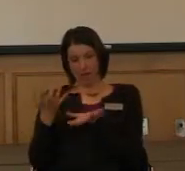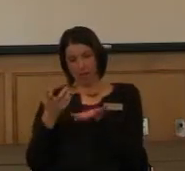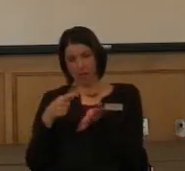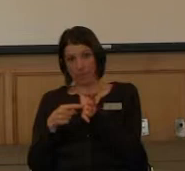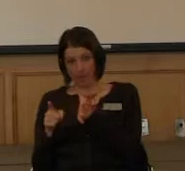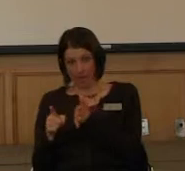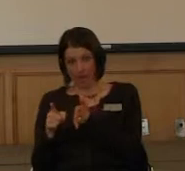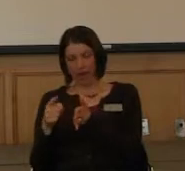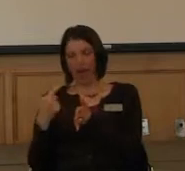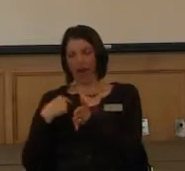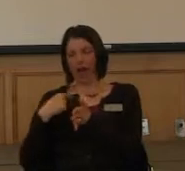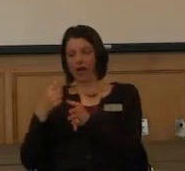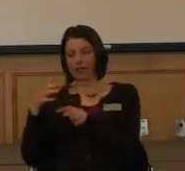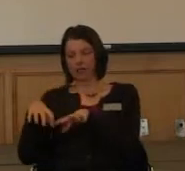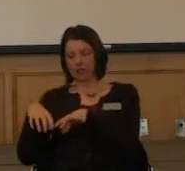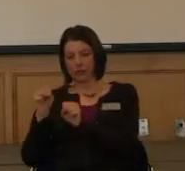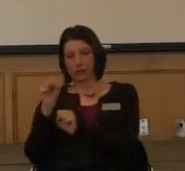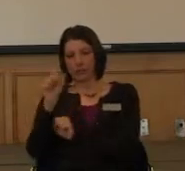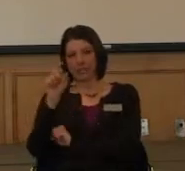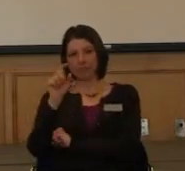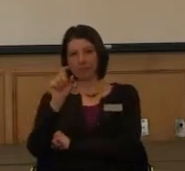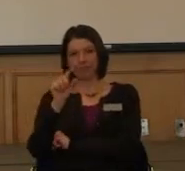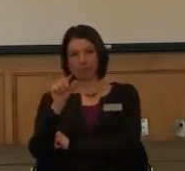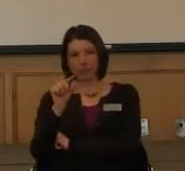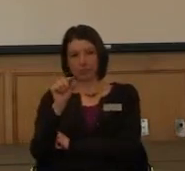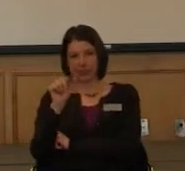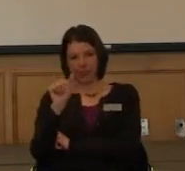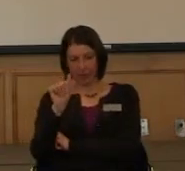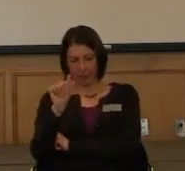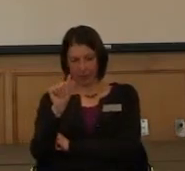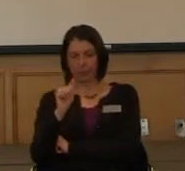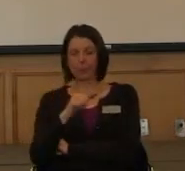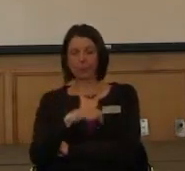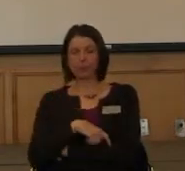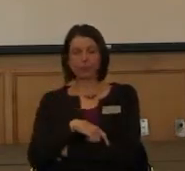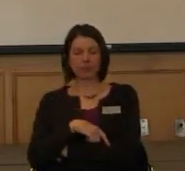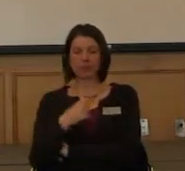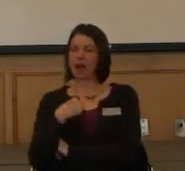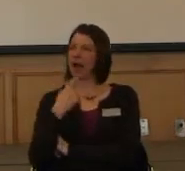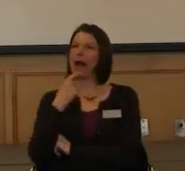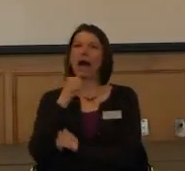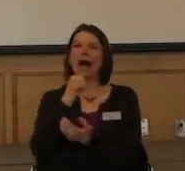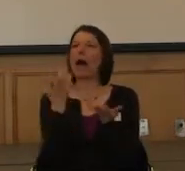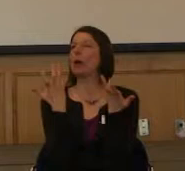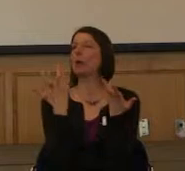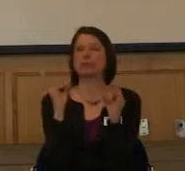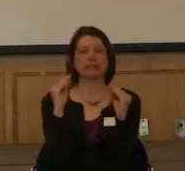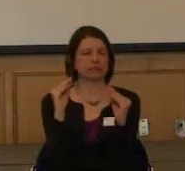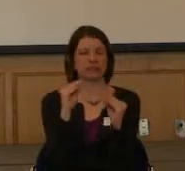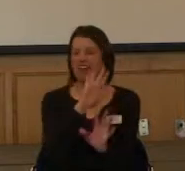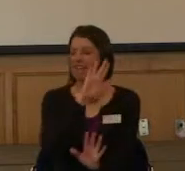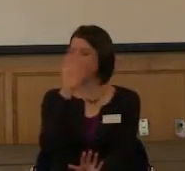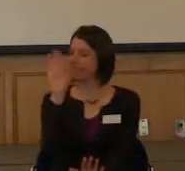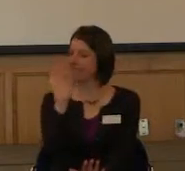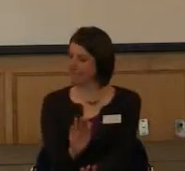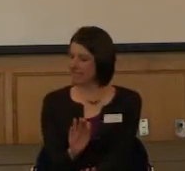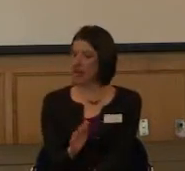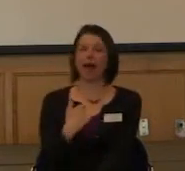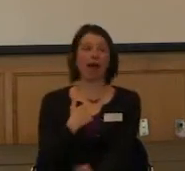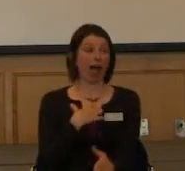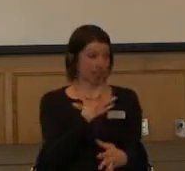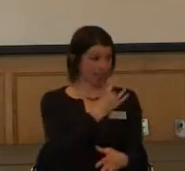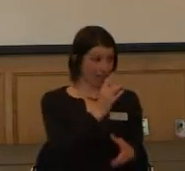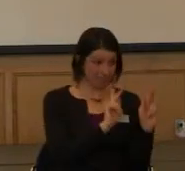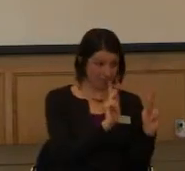gave me a paycheck. And up to that point, I said, I don't want to teach. I never want to teach. I don't like people.